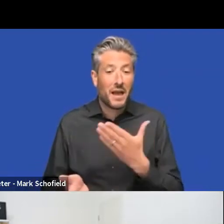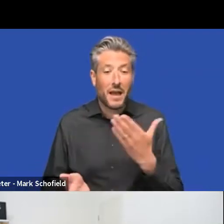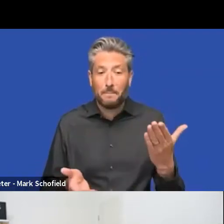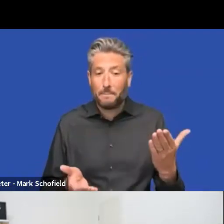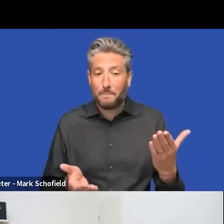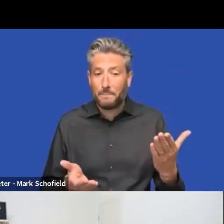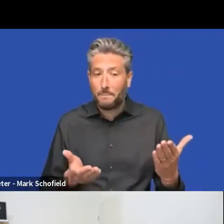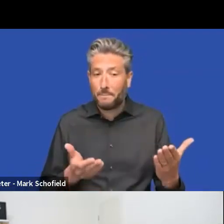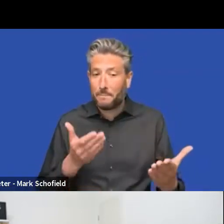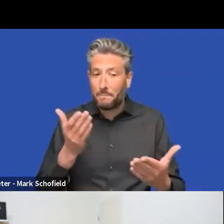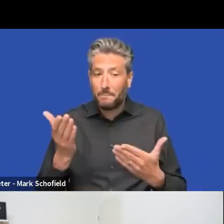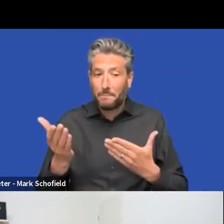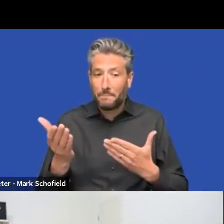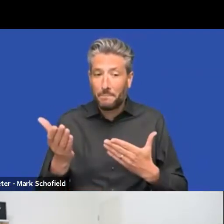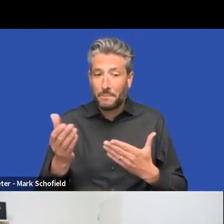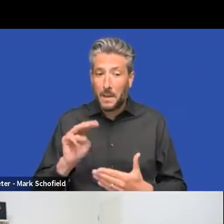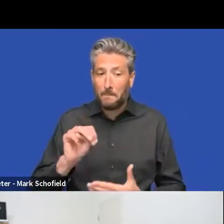No, sorry, Matt. You can ask a question.